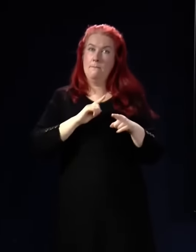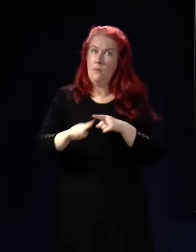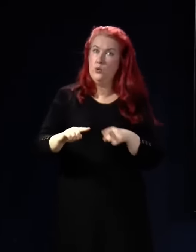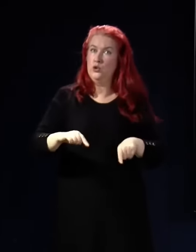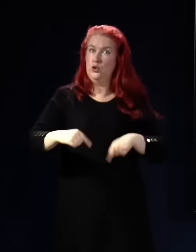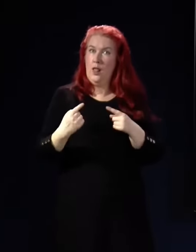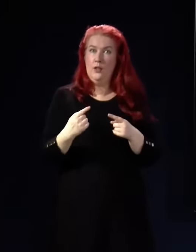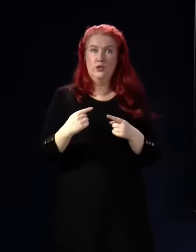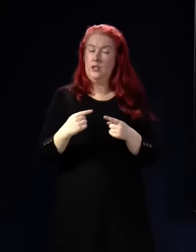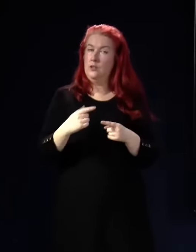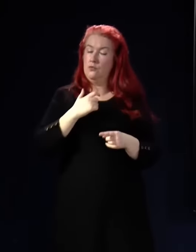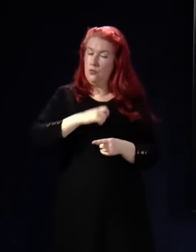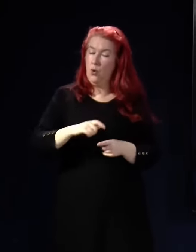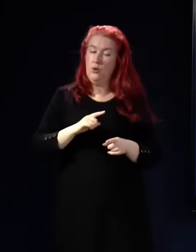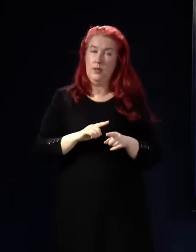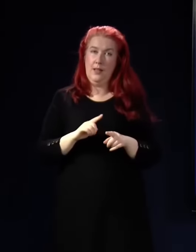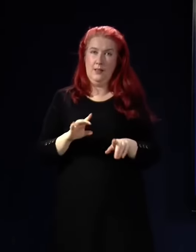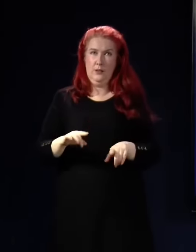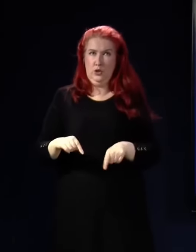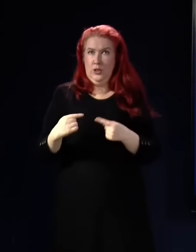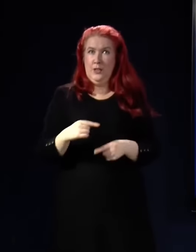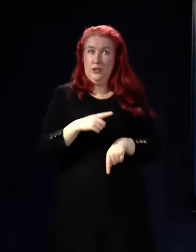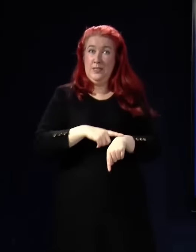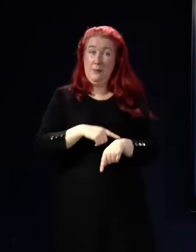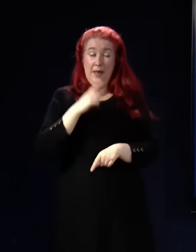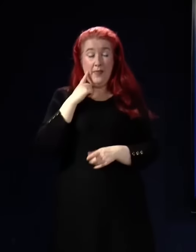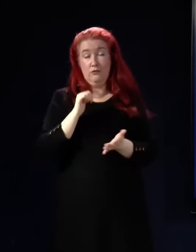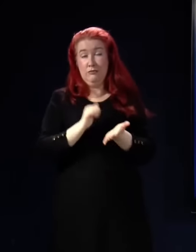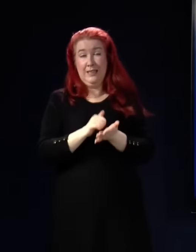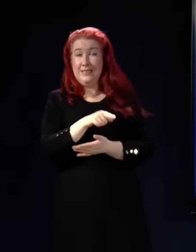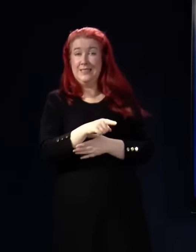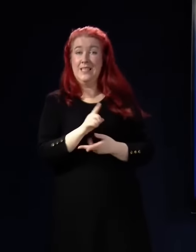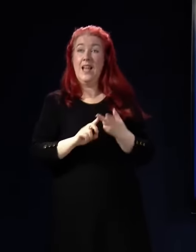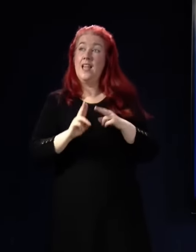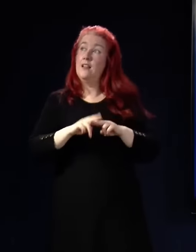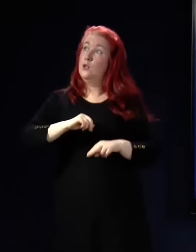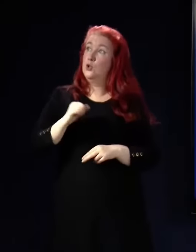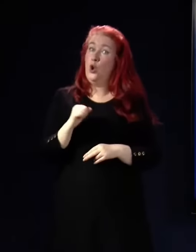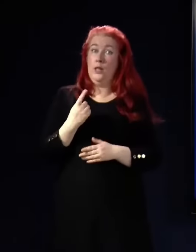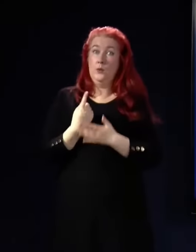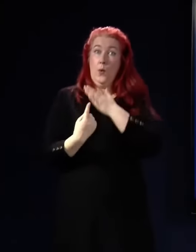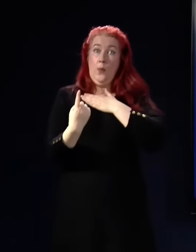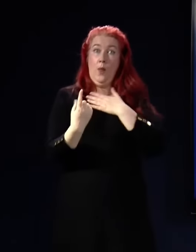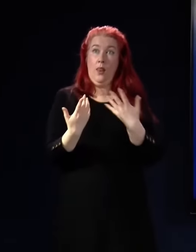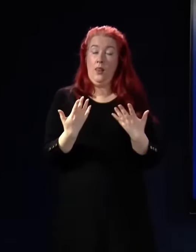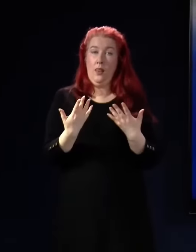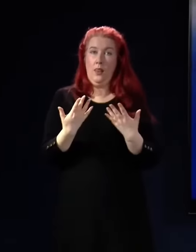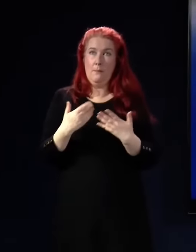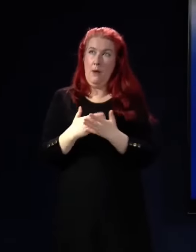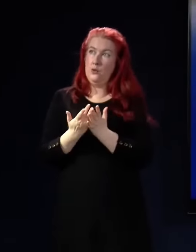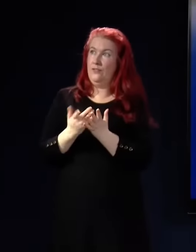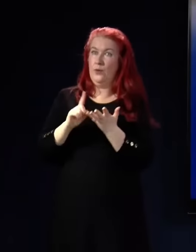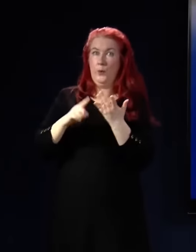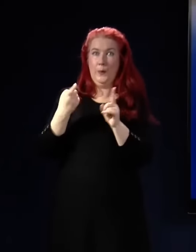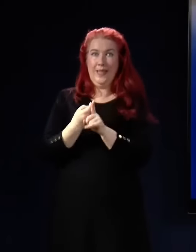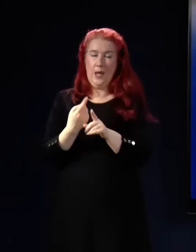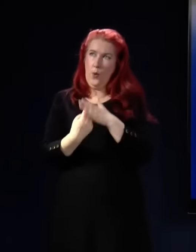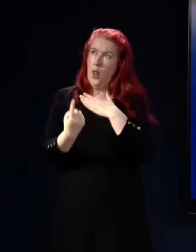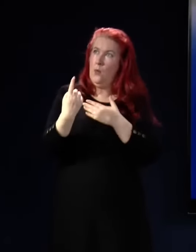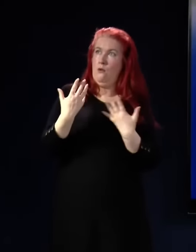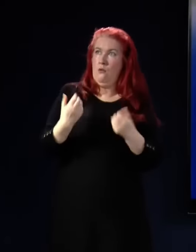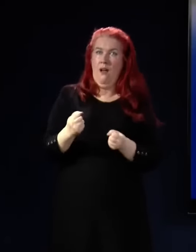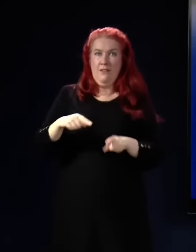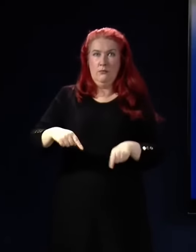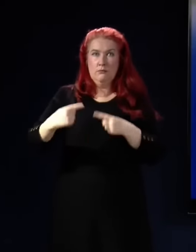time. But I think the First Minister is absolutely correct that if somehow Scotland was unique, was the only part of the United Kingdom facing these